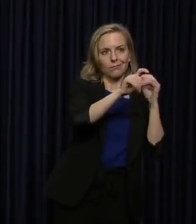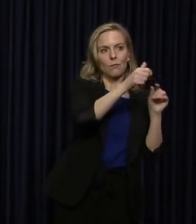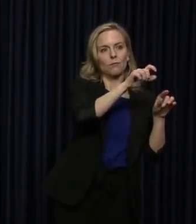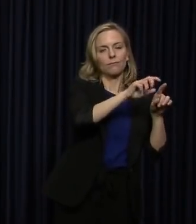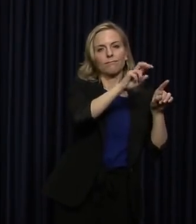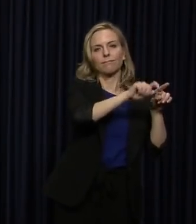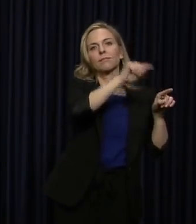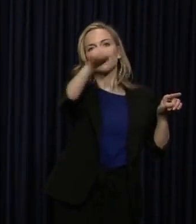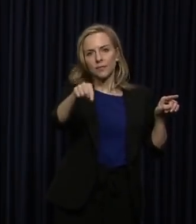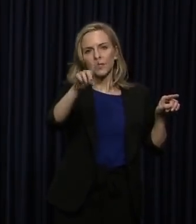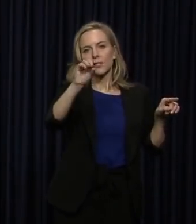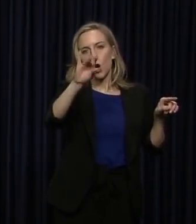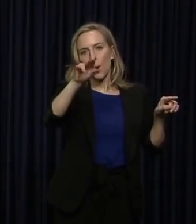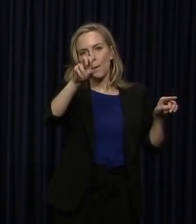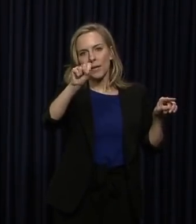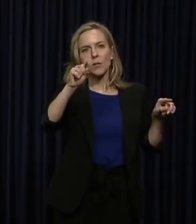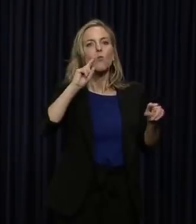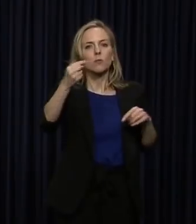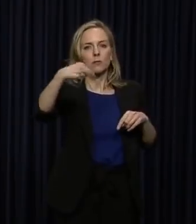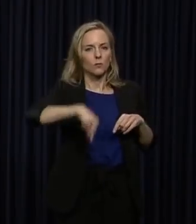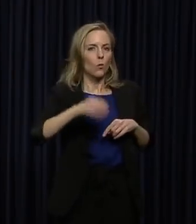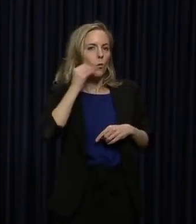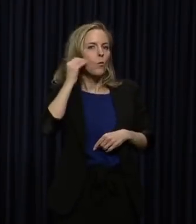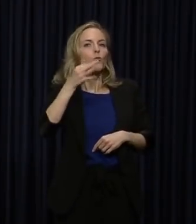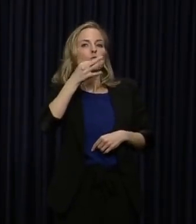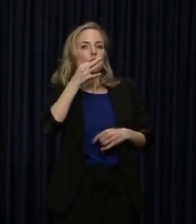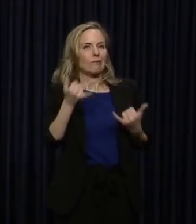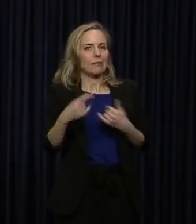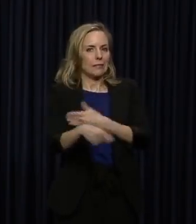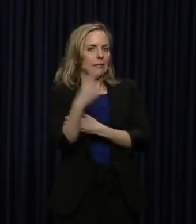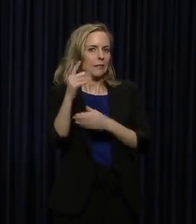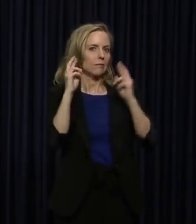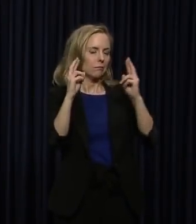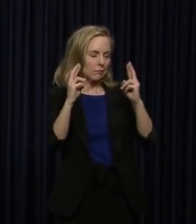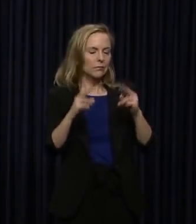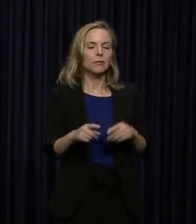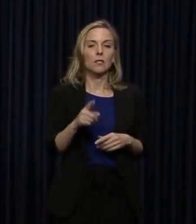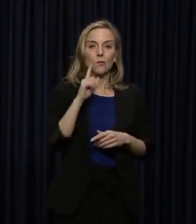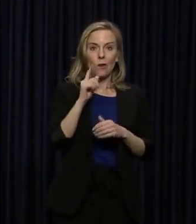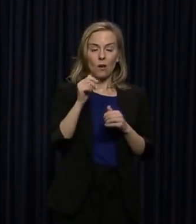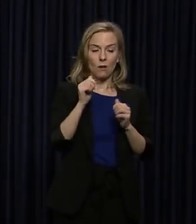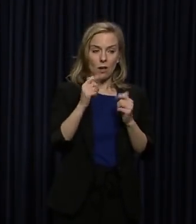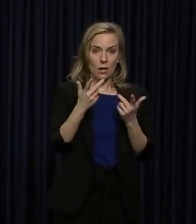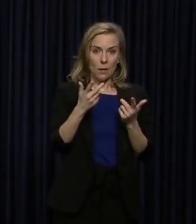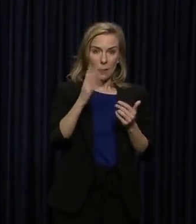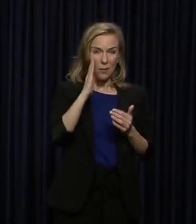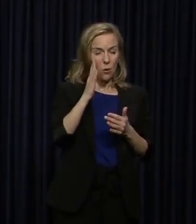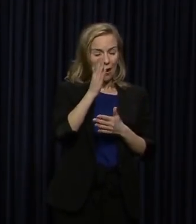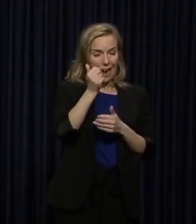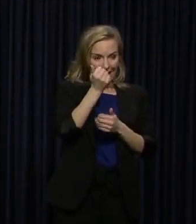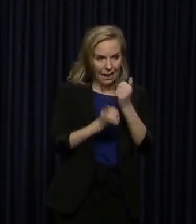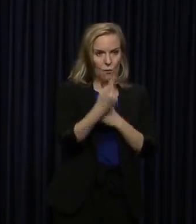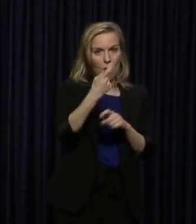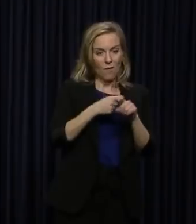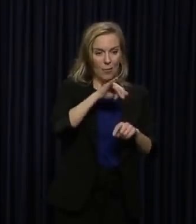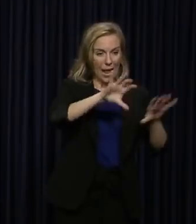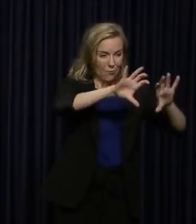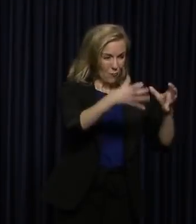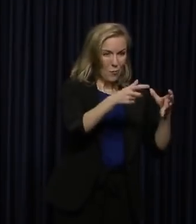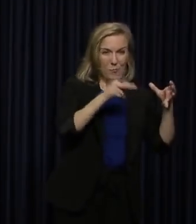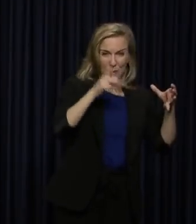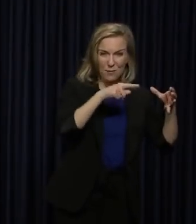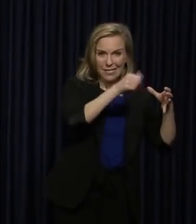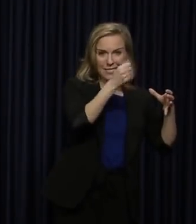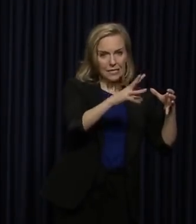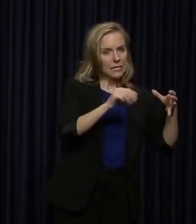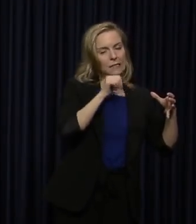to getting them home today. We know everybody that is a part of that group has not been treated right. But we are doing everything